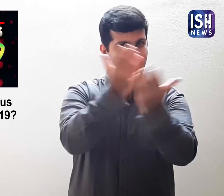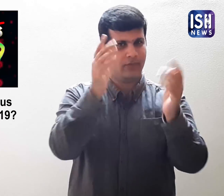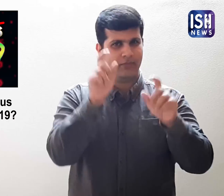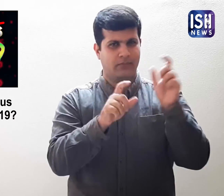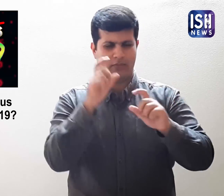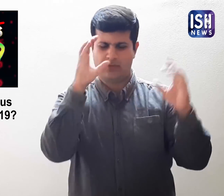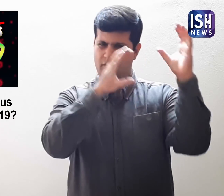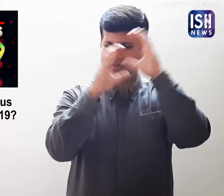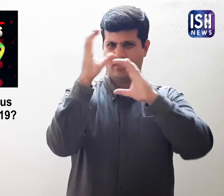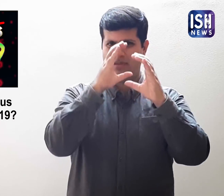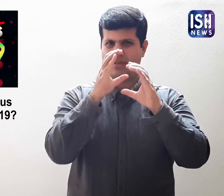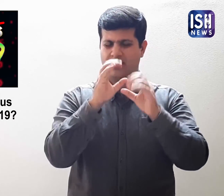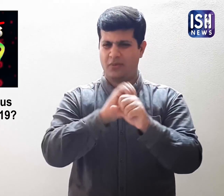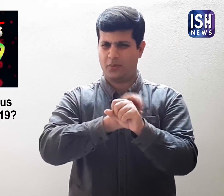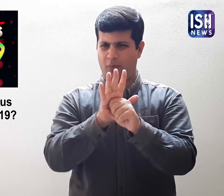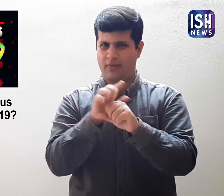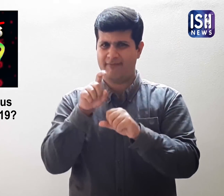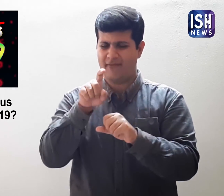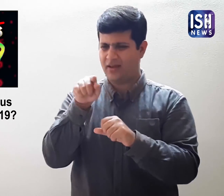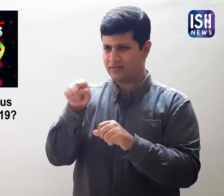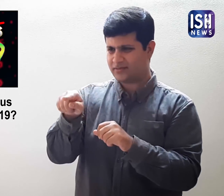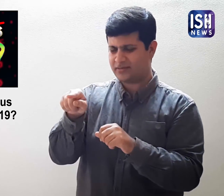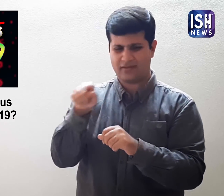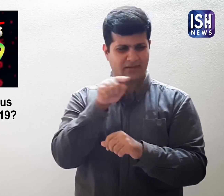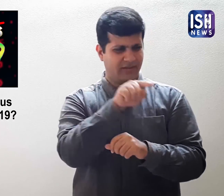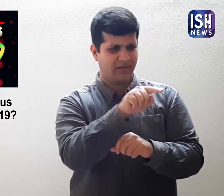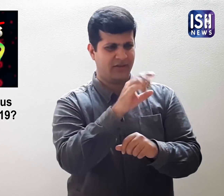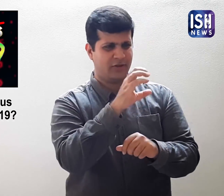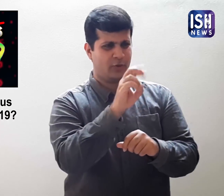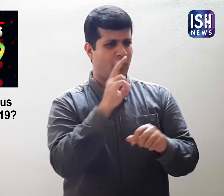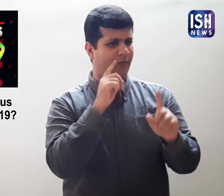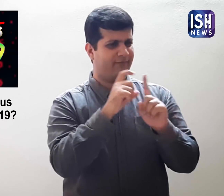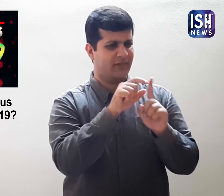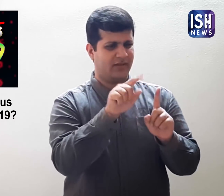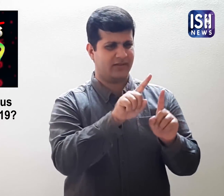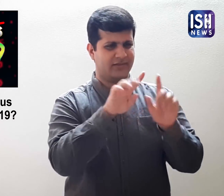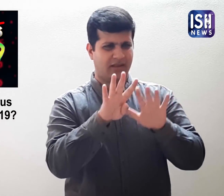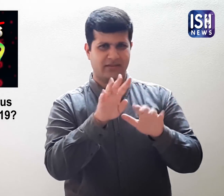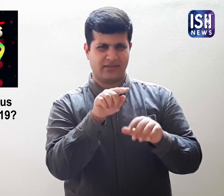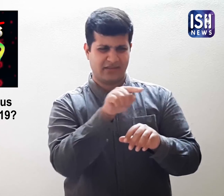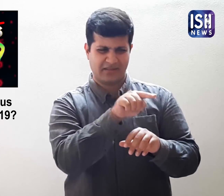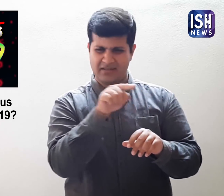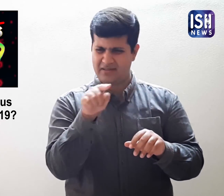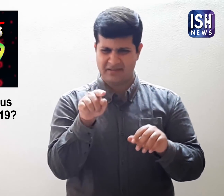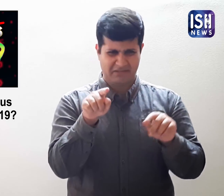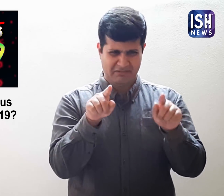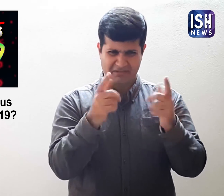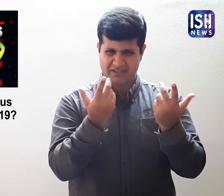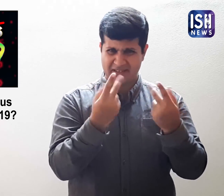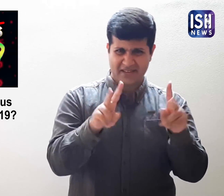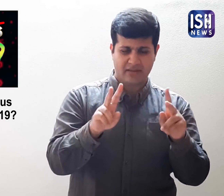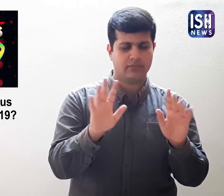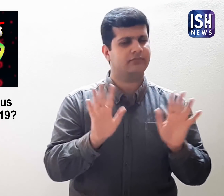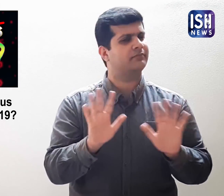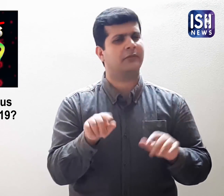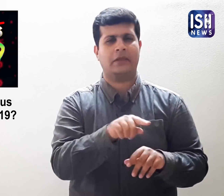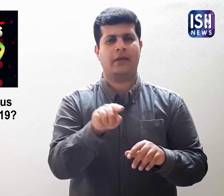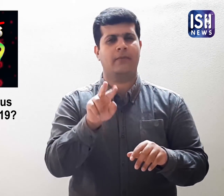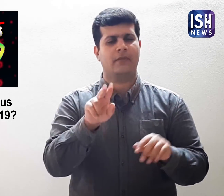So now you won't get confused as the coronavirus was renamed COVID-19, but the meaning is